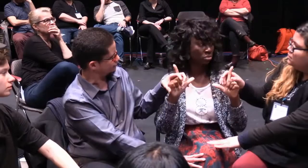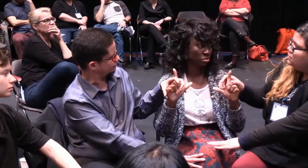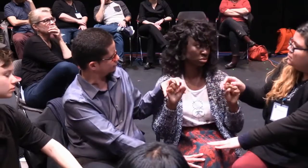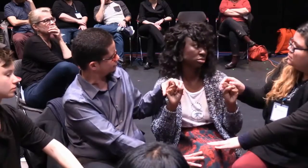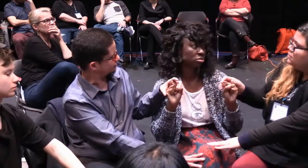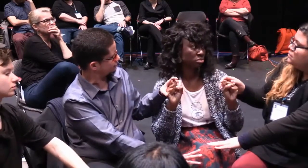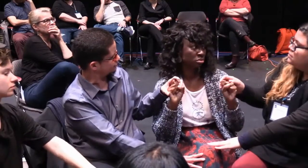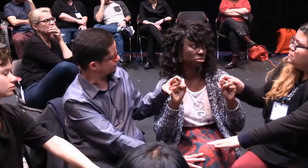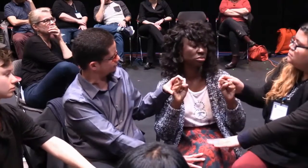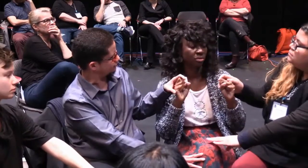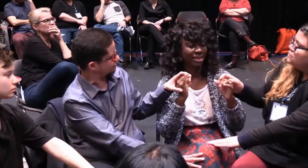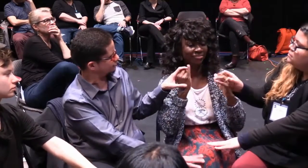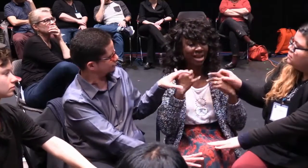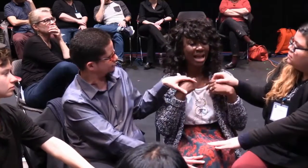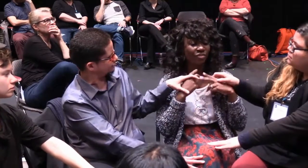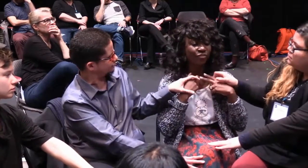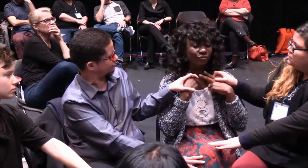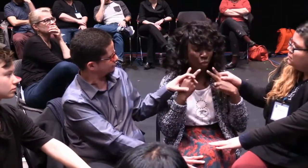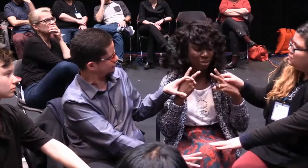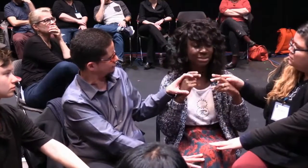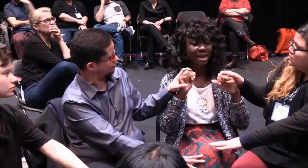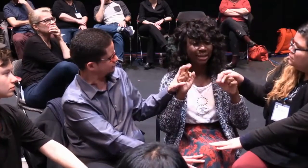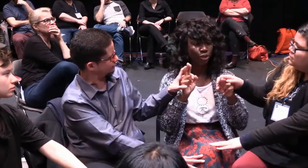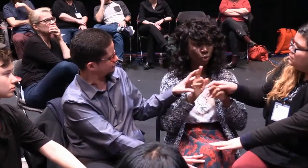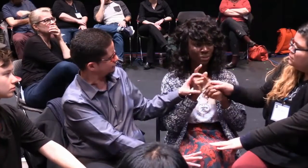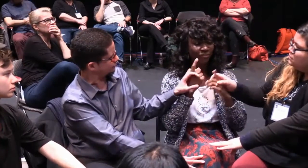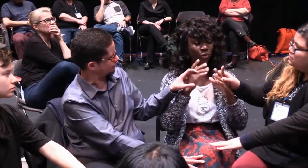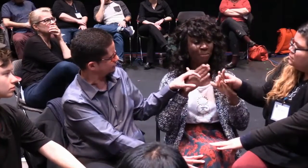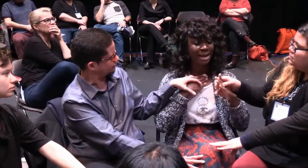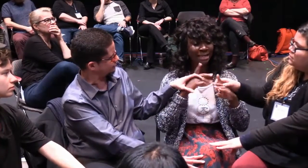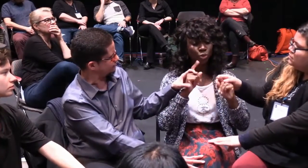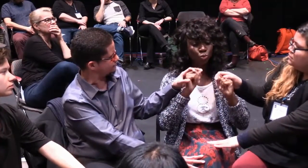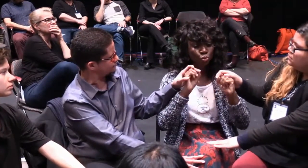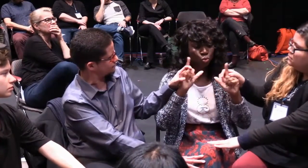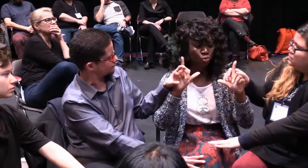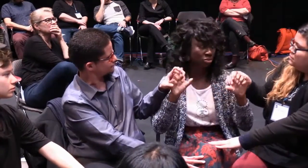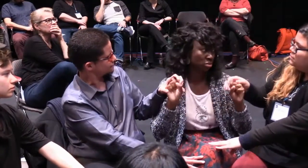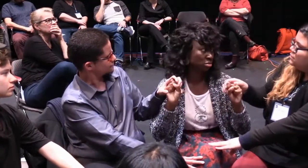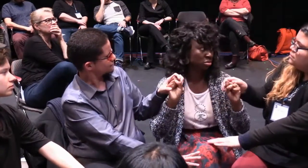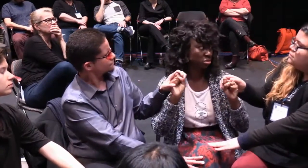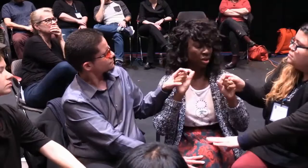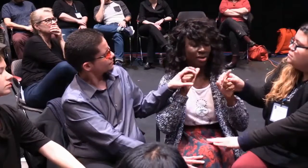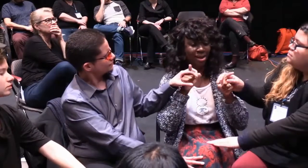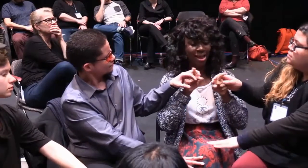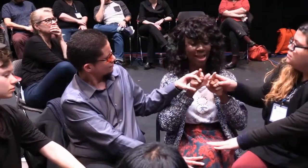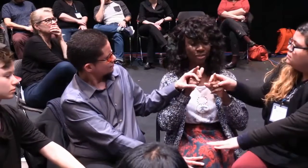And now, those are my tools. I can use my voice as a tool.